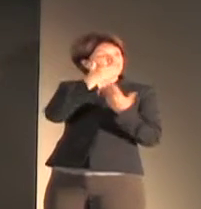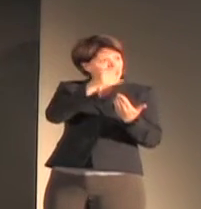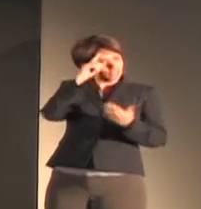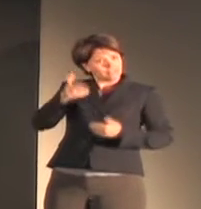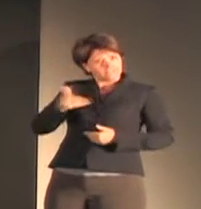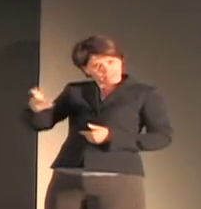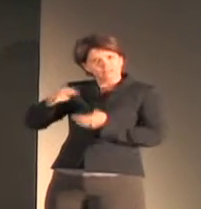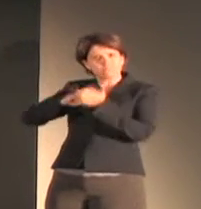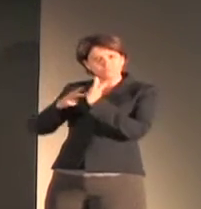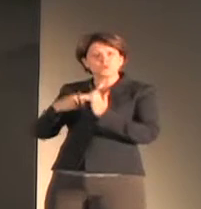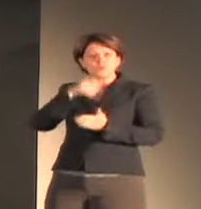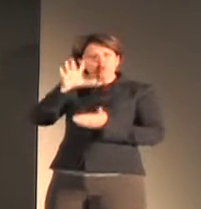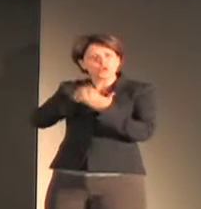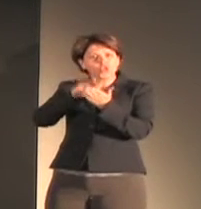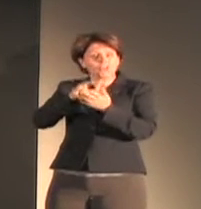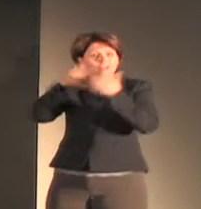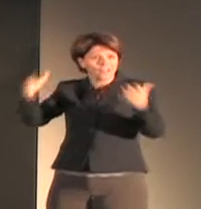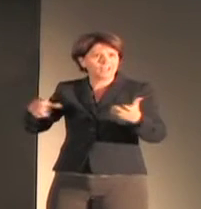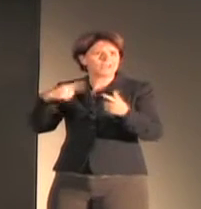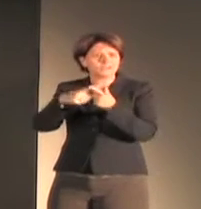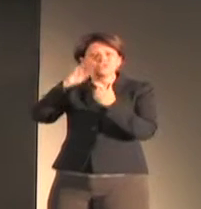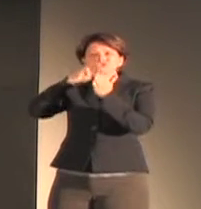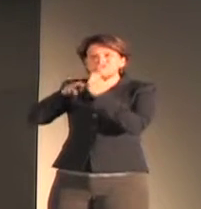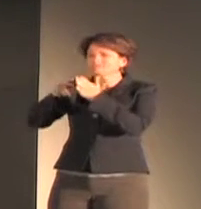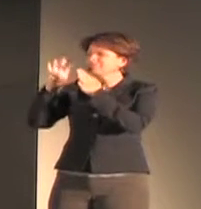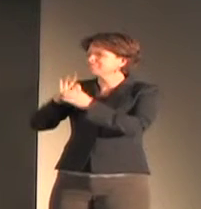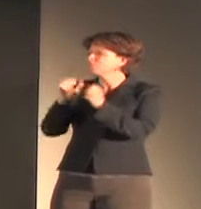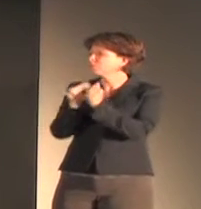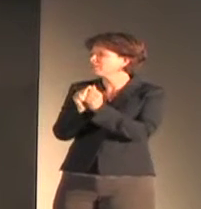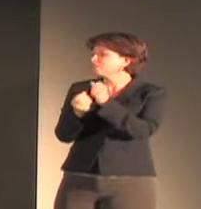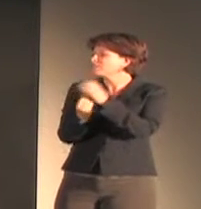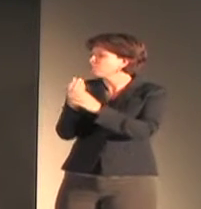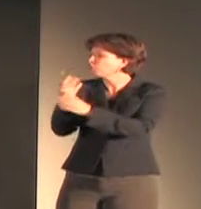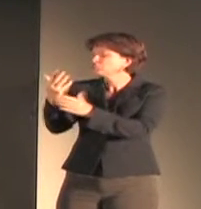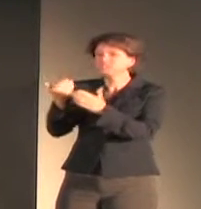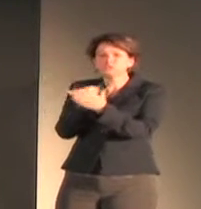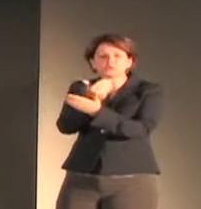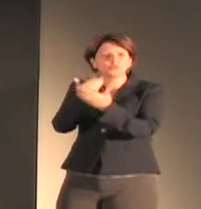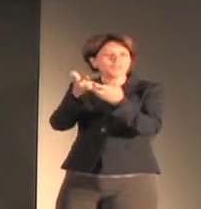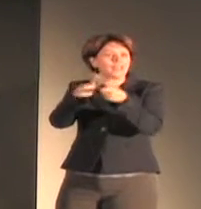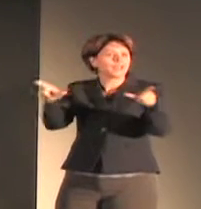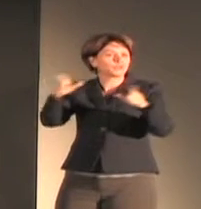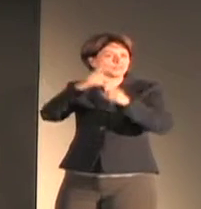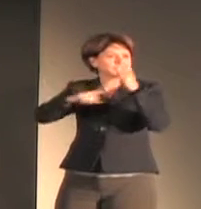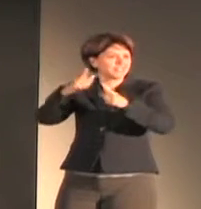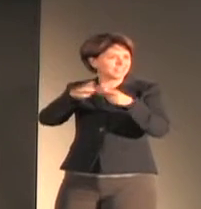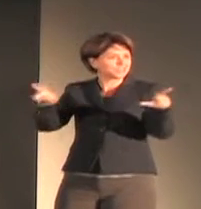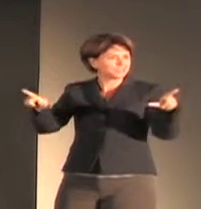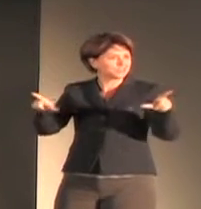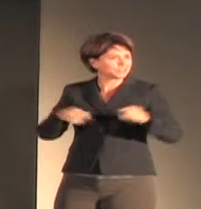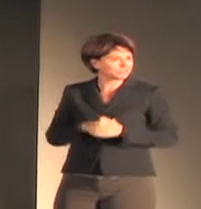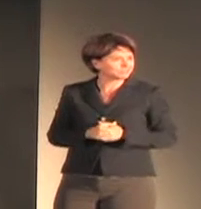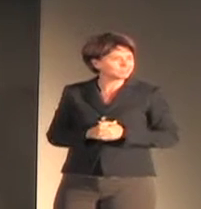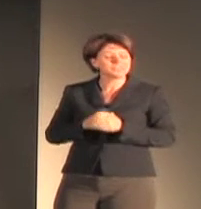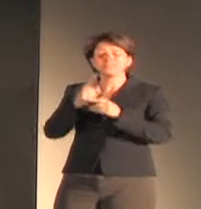will present tonight, but also for their tireless efforts over the years to promote awareness of Deaf culture,